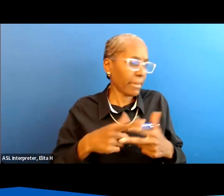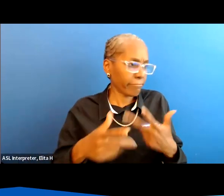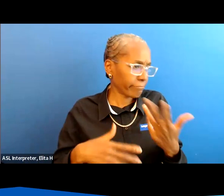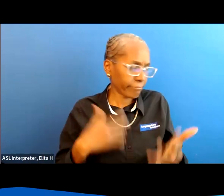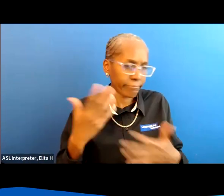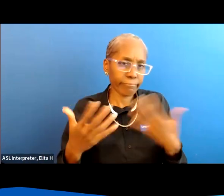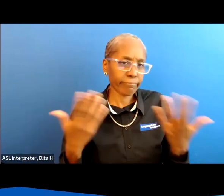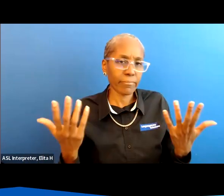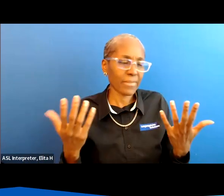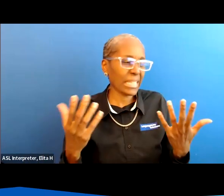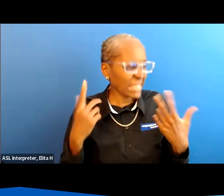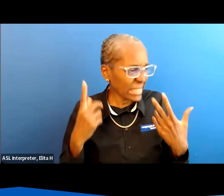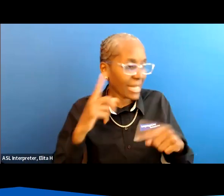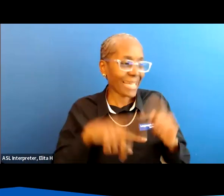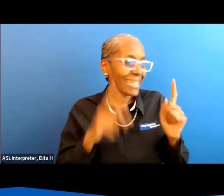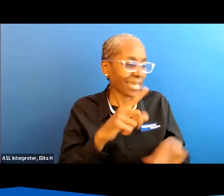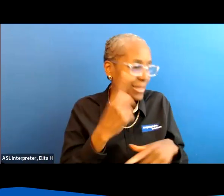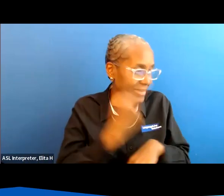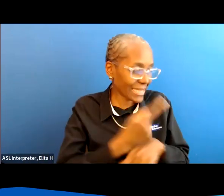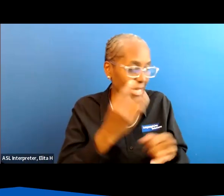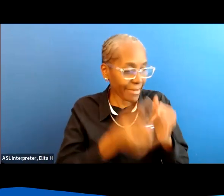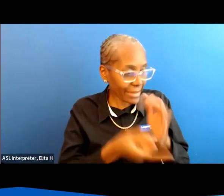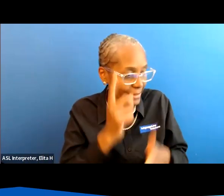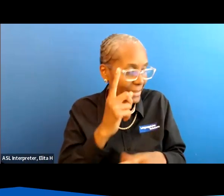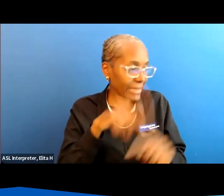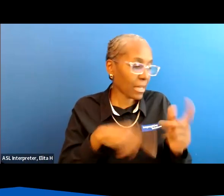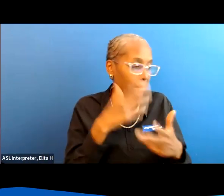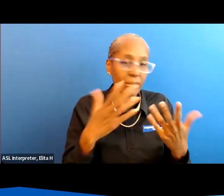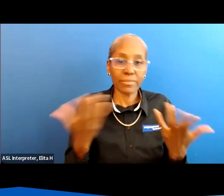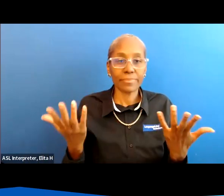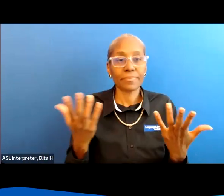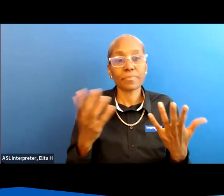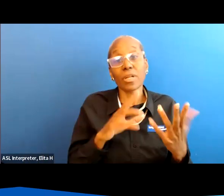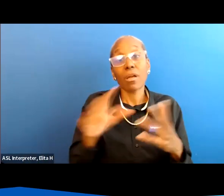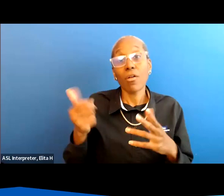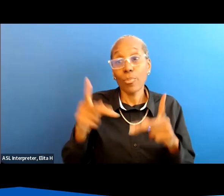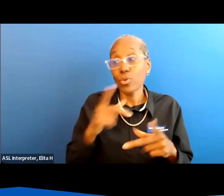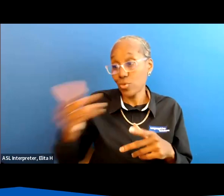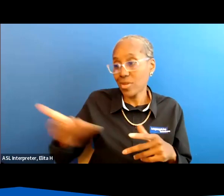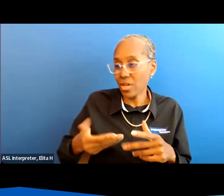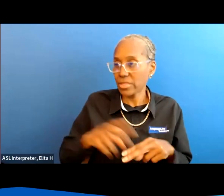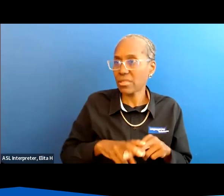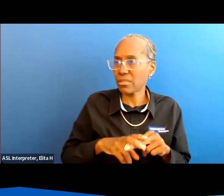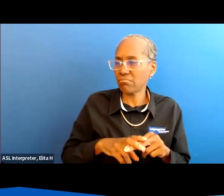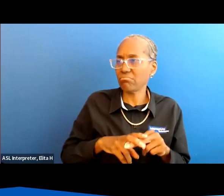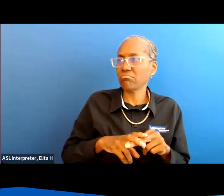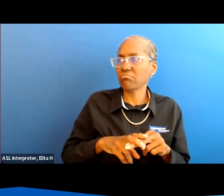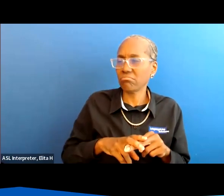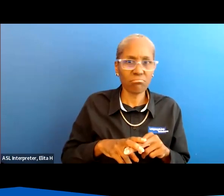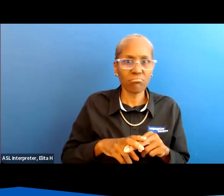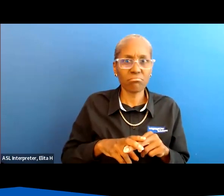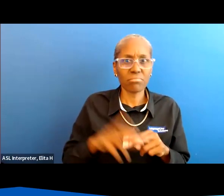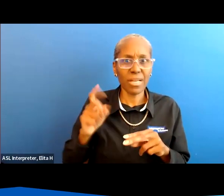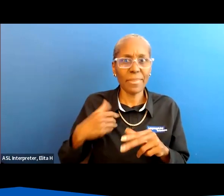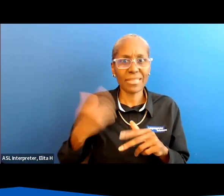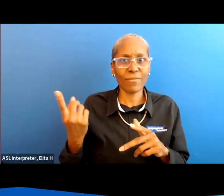you know oh i can't come today at the last minute and then there's the person who's hired them sitting there thinking well i i have to